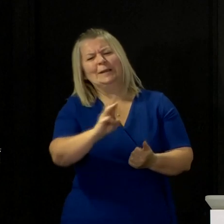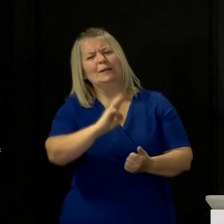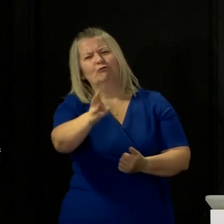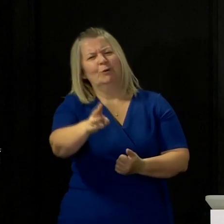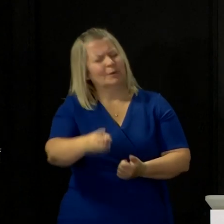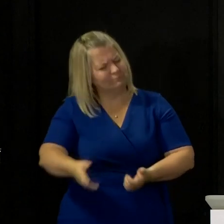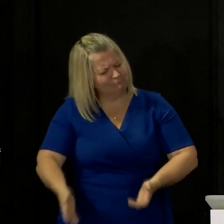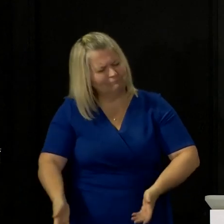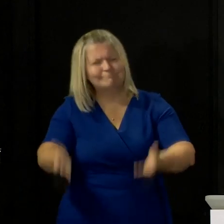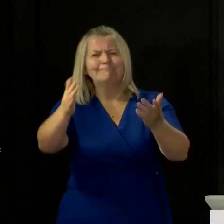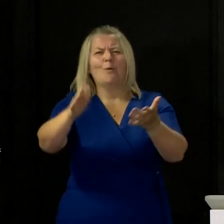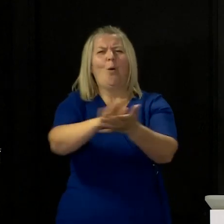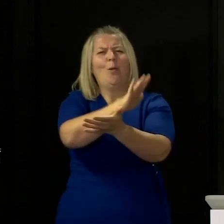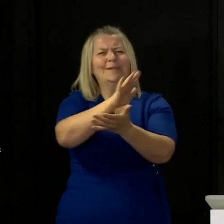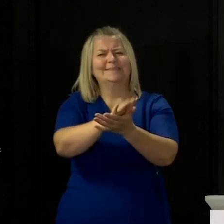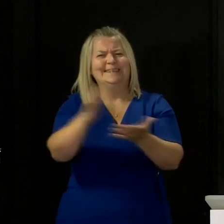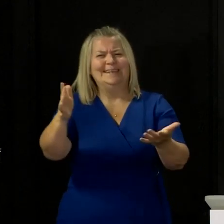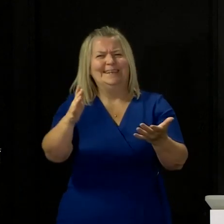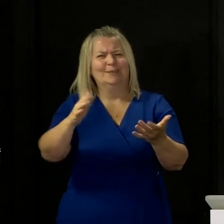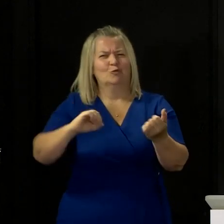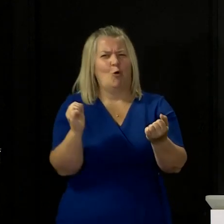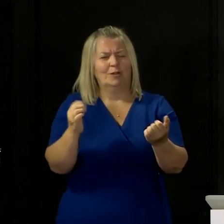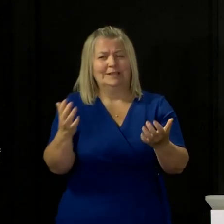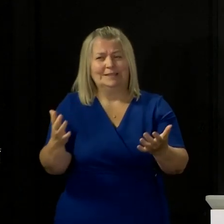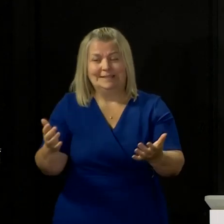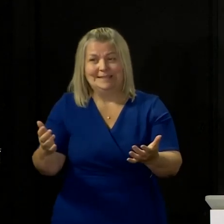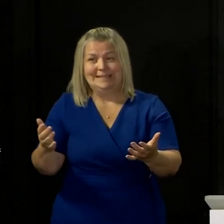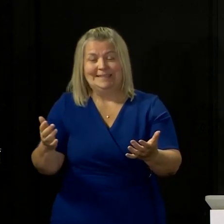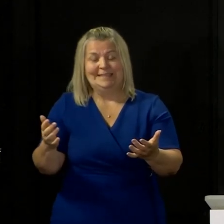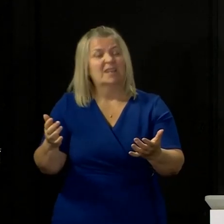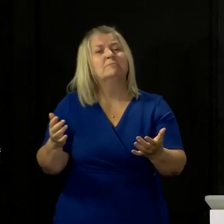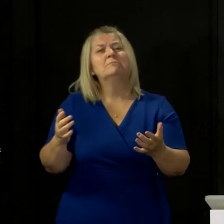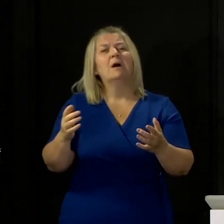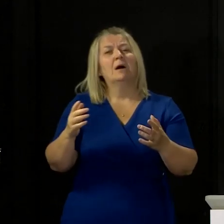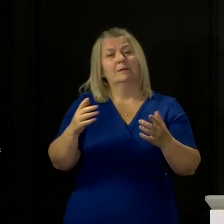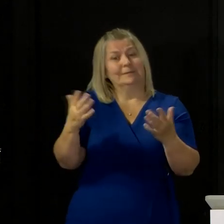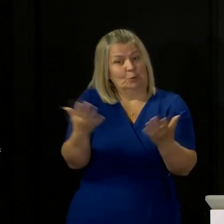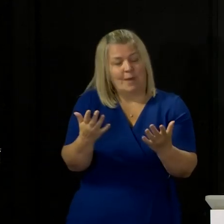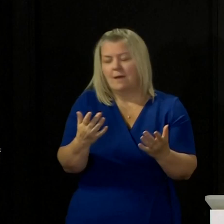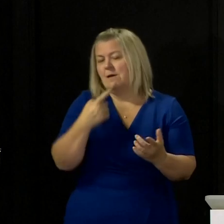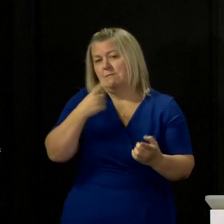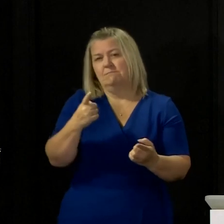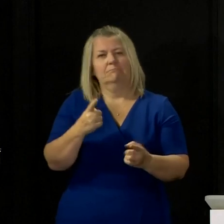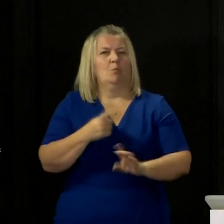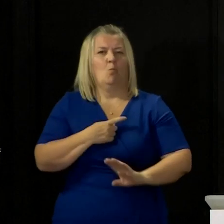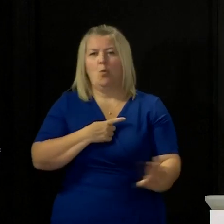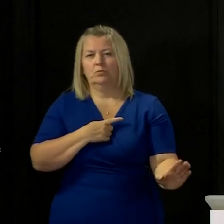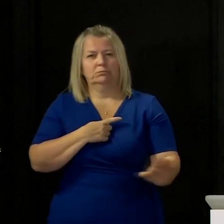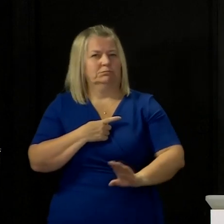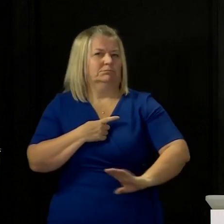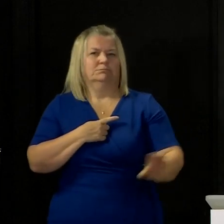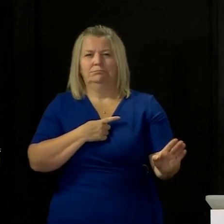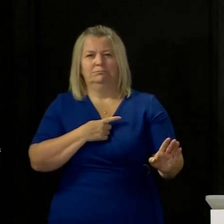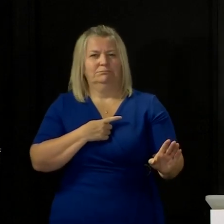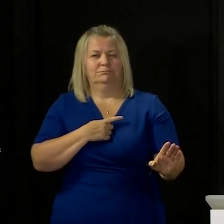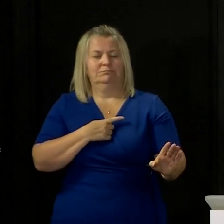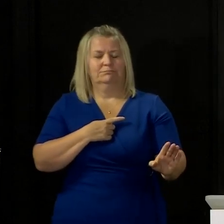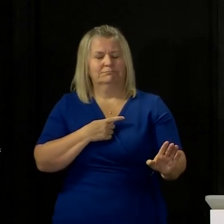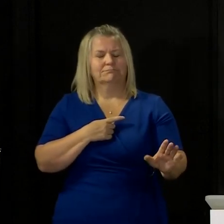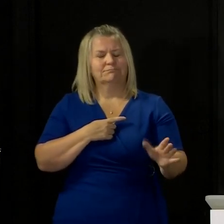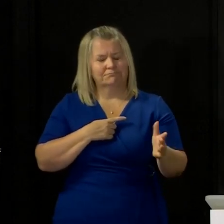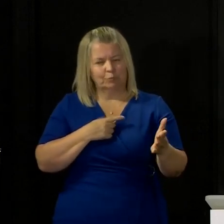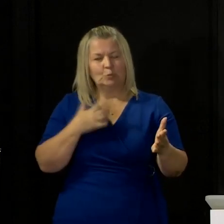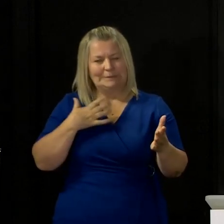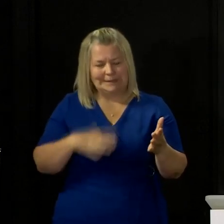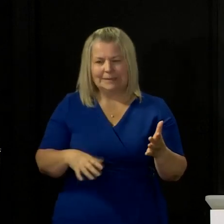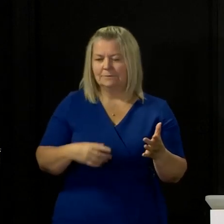we will give that advice. But I'm not going to give these assurances before we've done the work that allows me to say so with confidence. And that